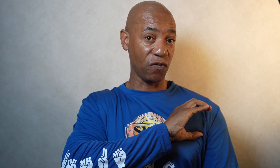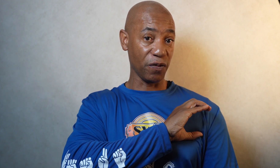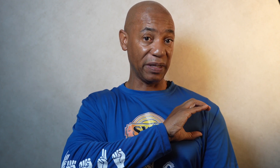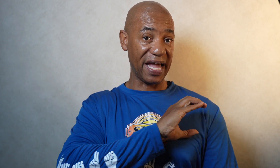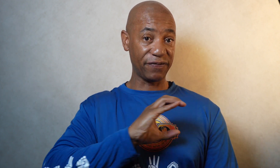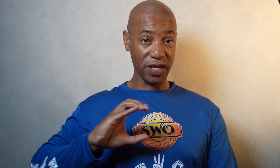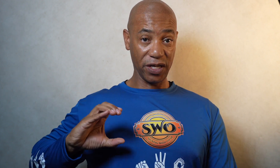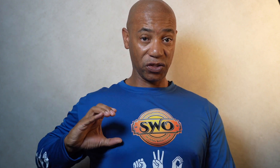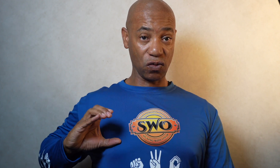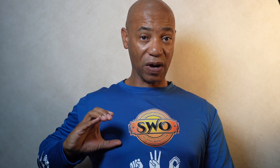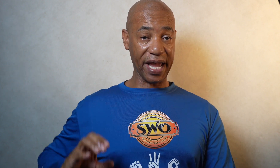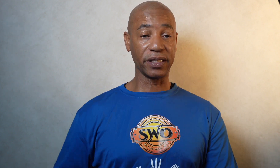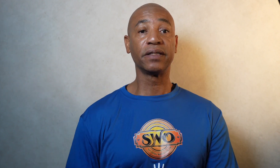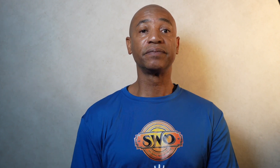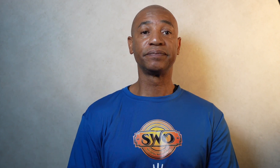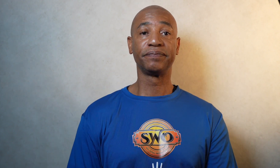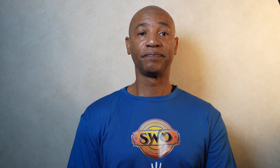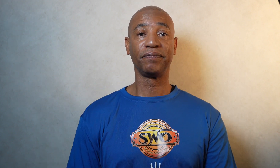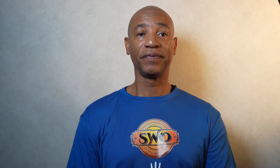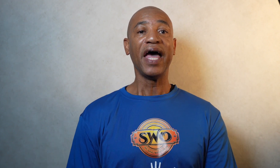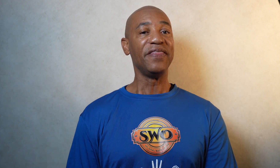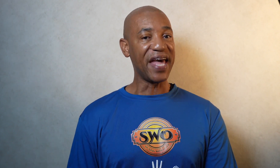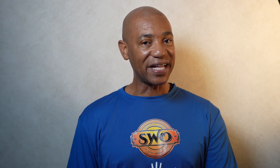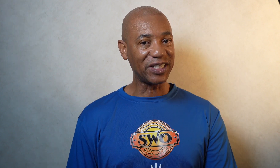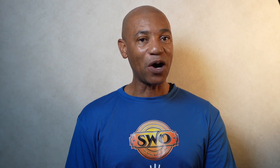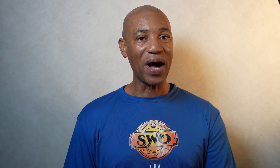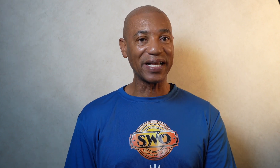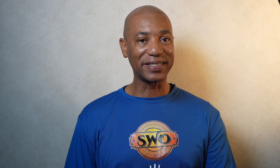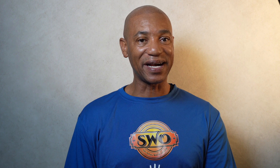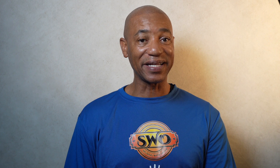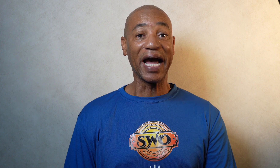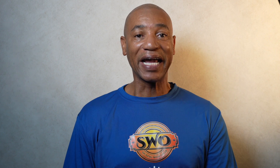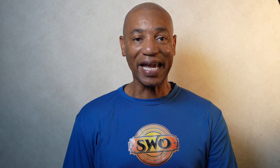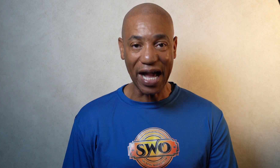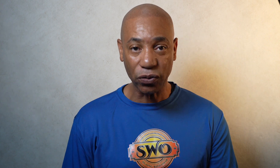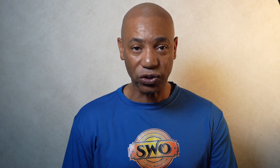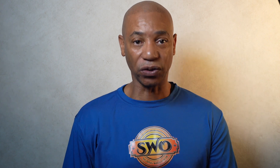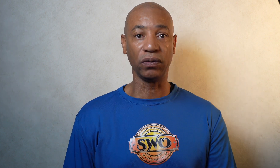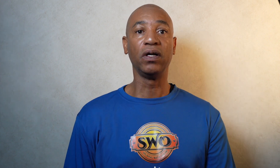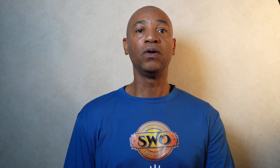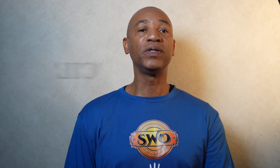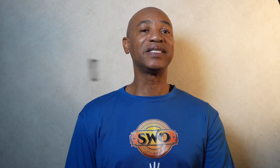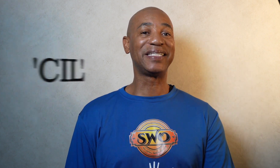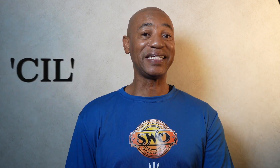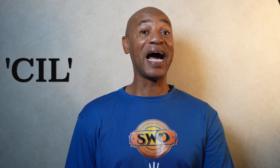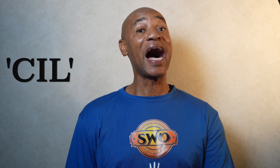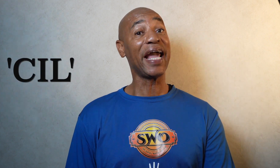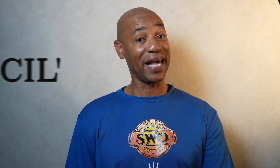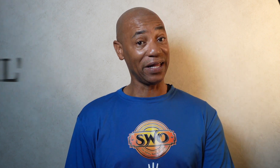from left to right. That is how I sign counsel with the c-i-l.